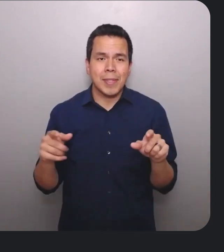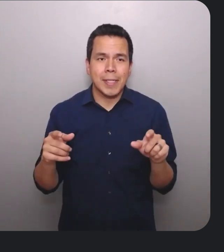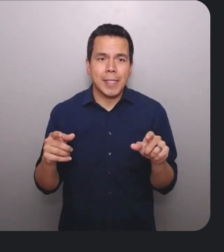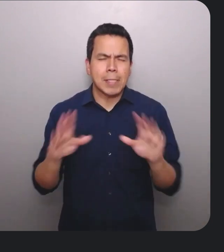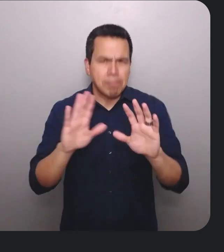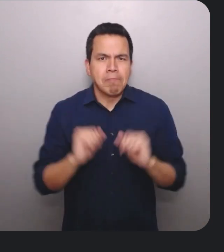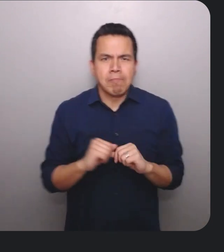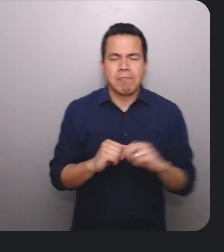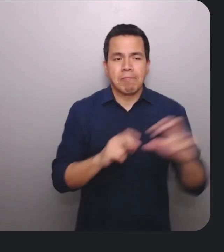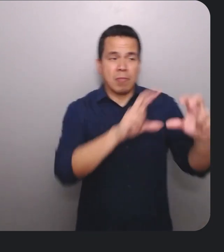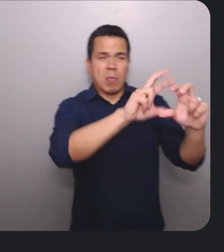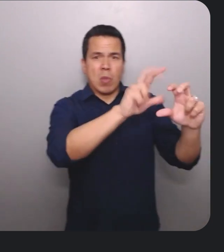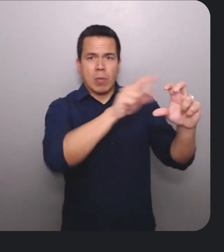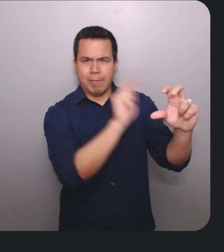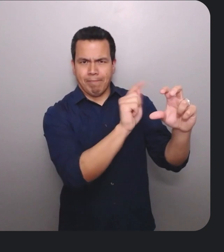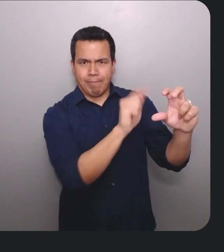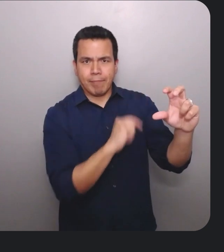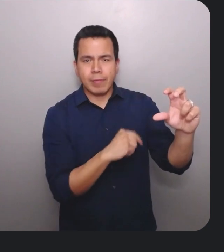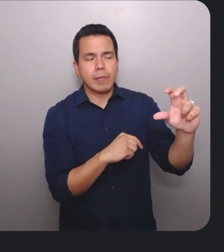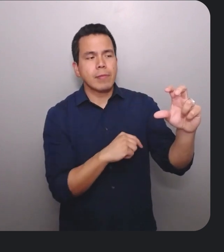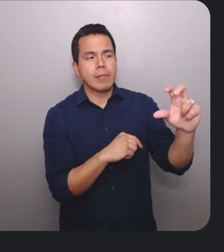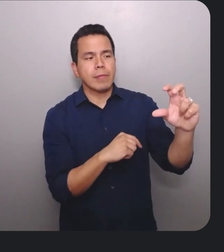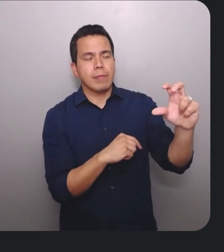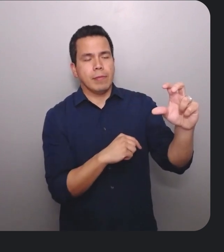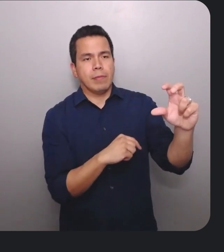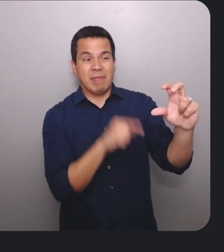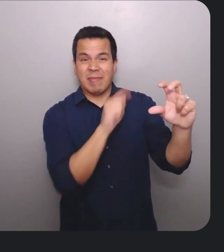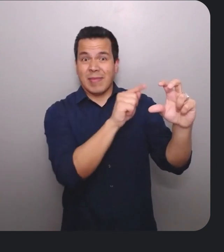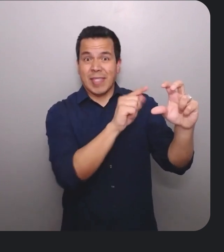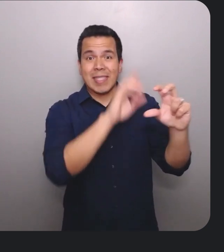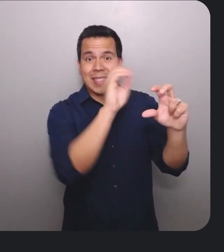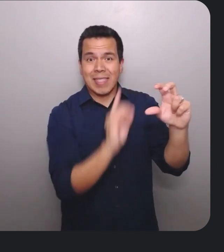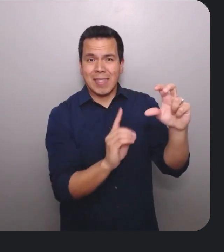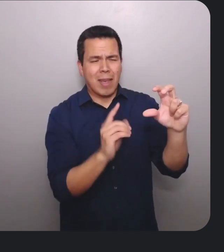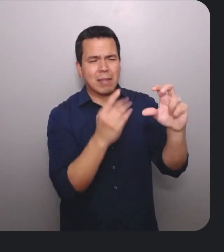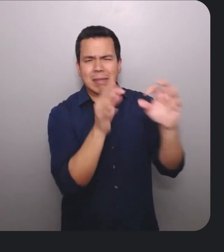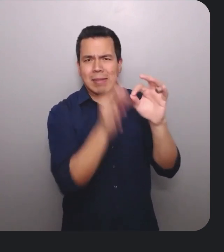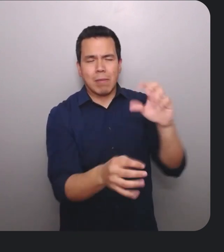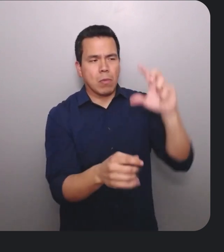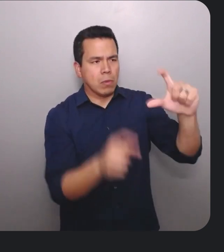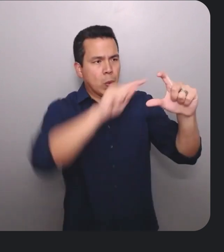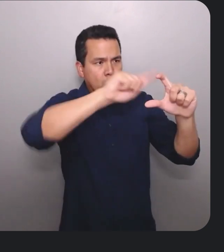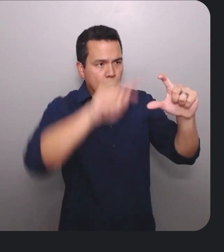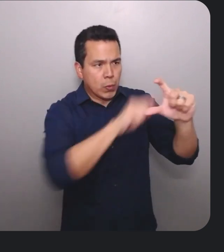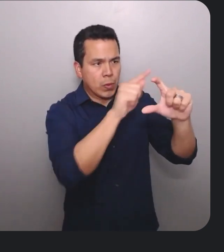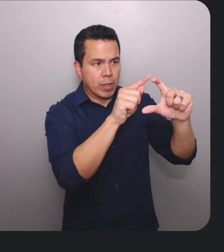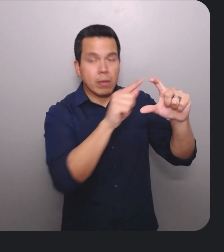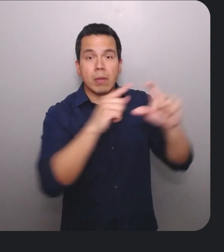A little about the thermostat. The thermostat is designed in a singular ring-like shape that is intended to display the current